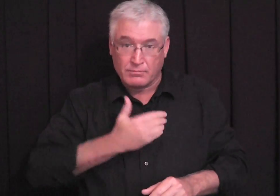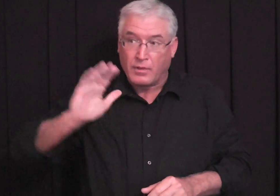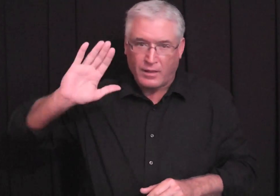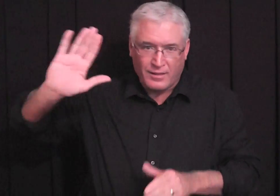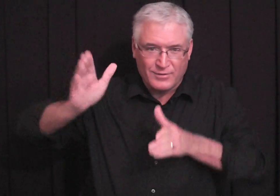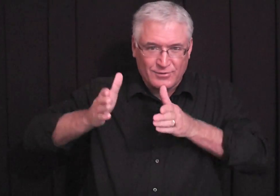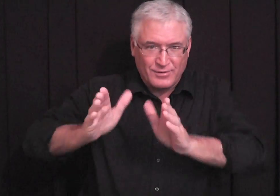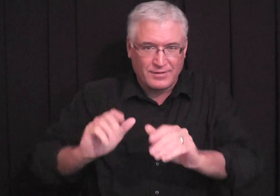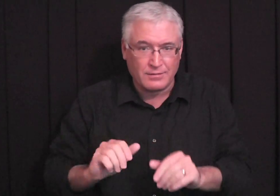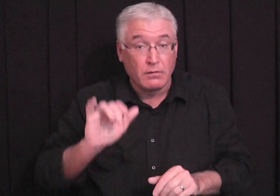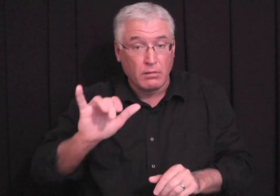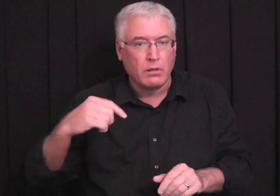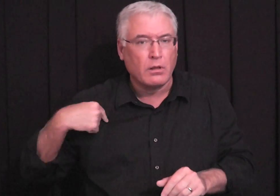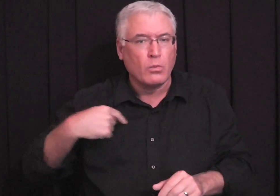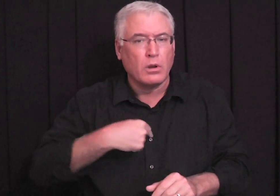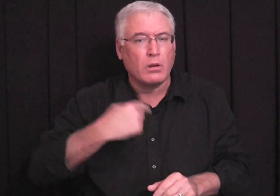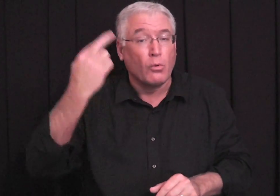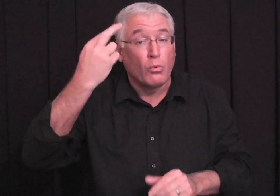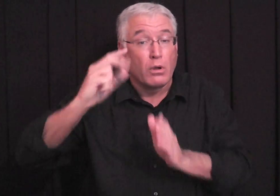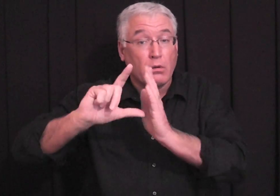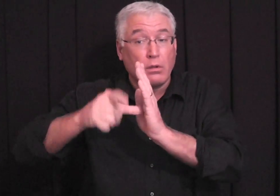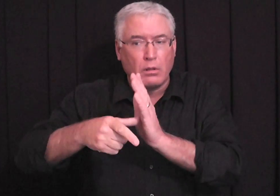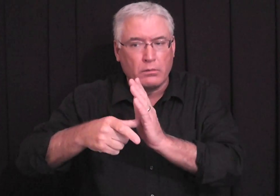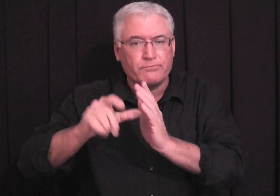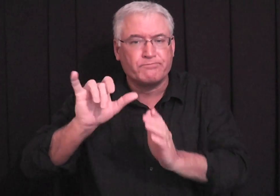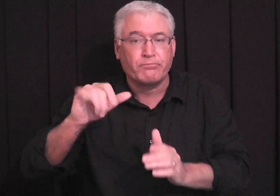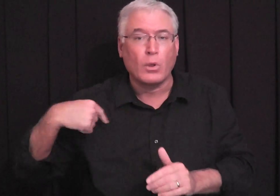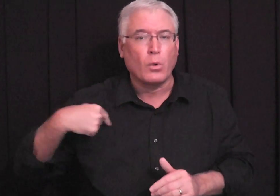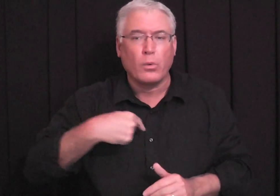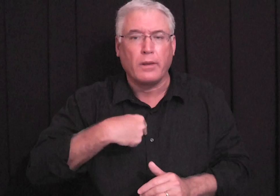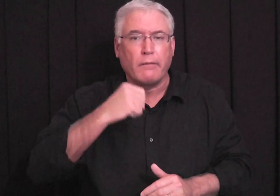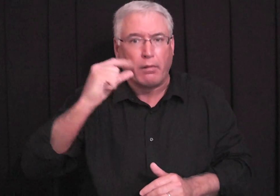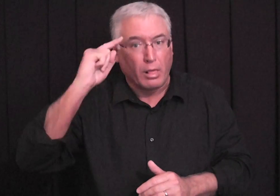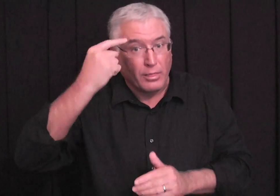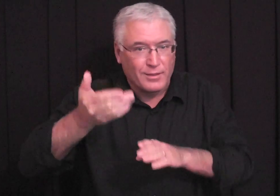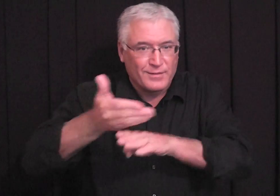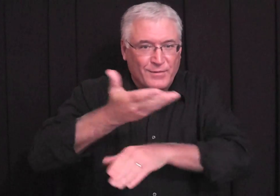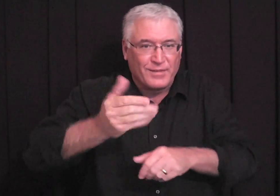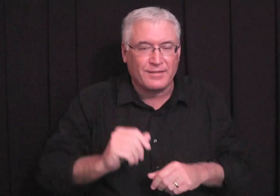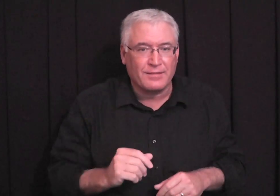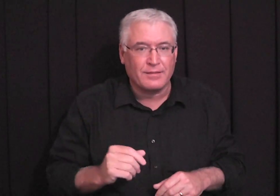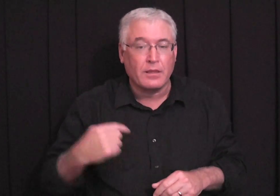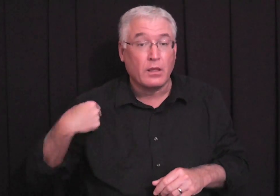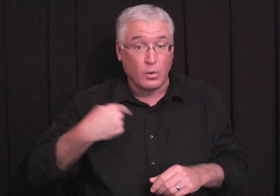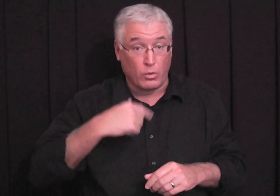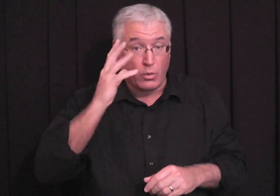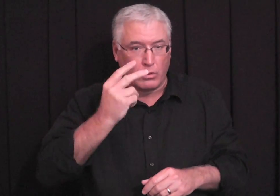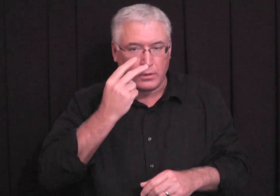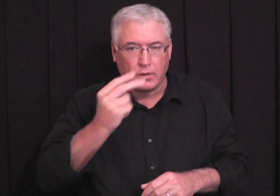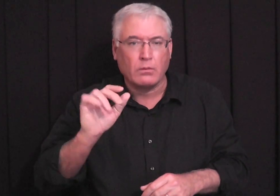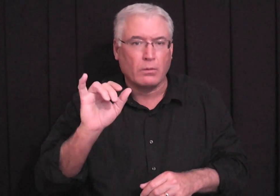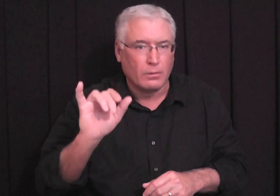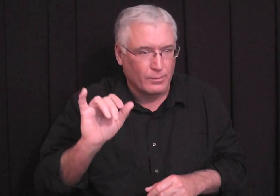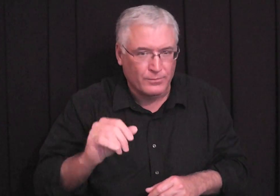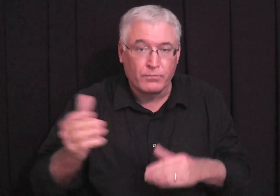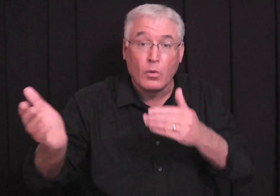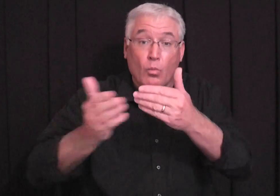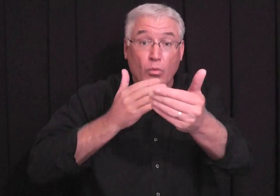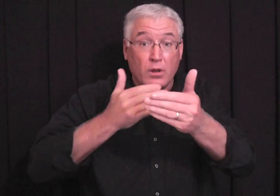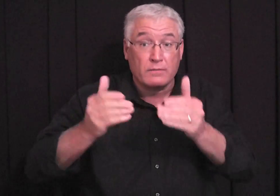and his way is always right. Whether we realize it now or whether we realize it later. You sometimes later